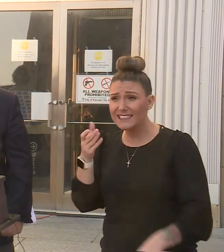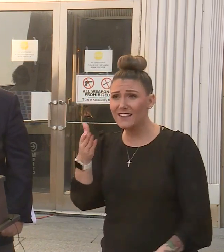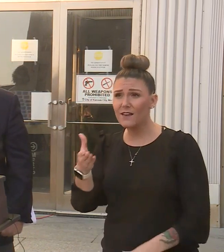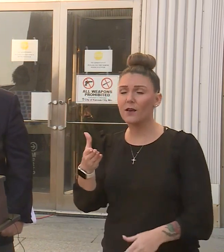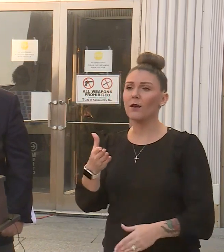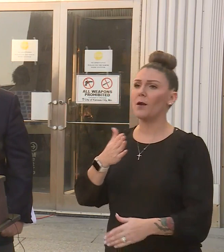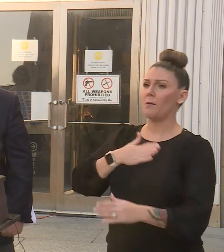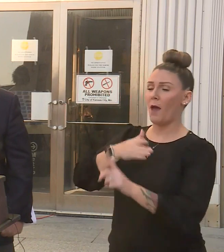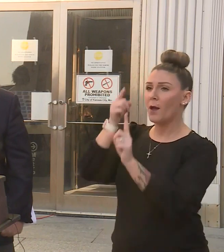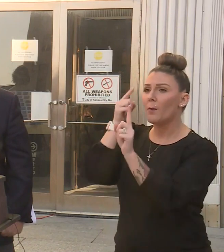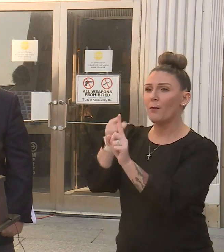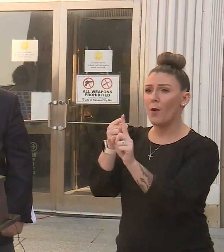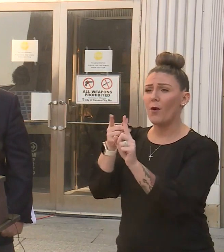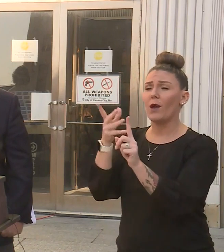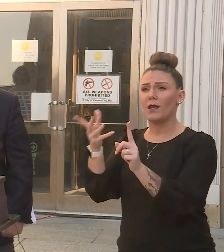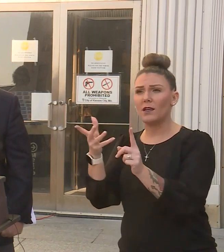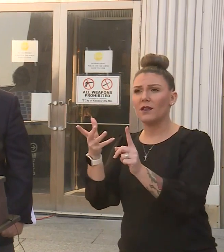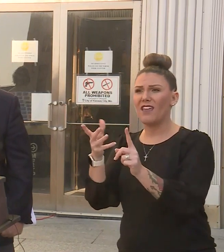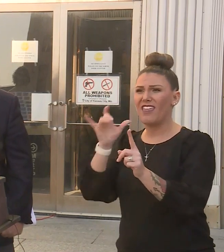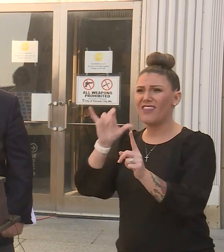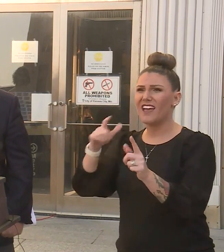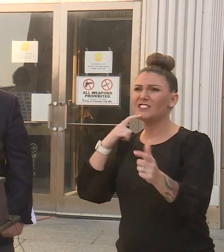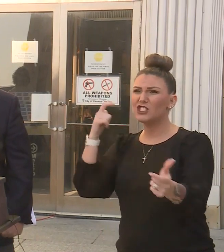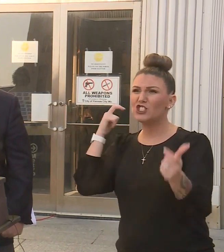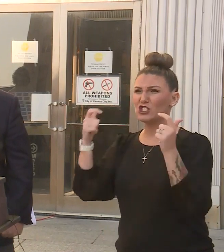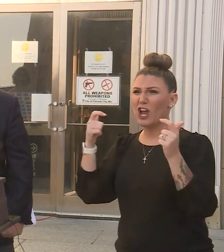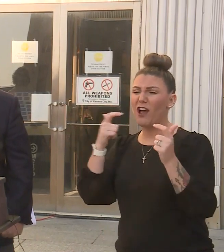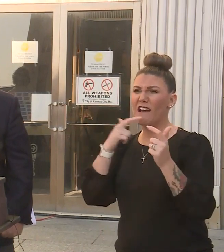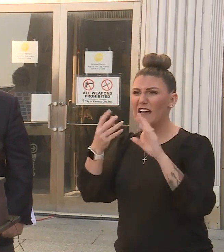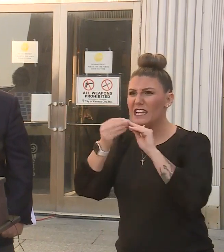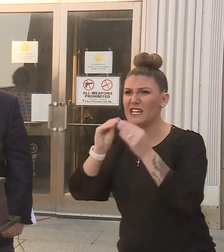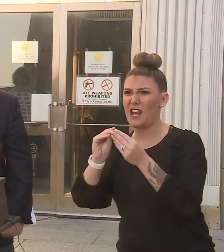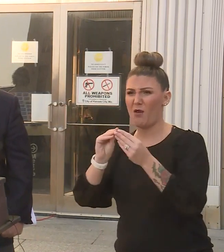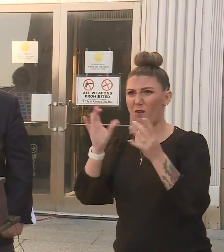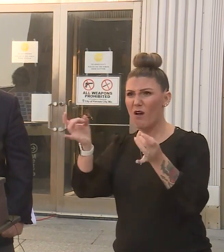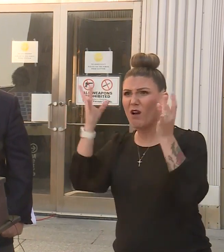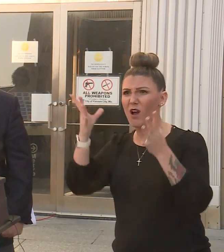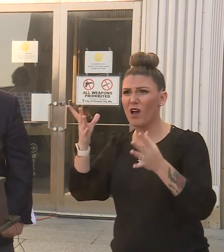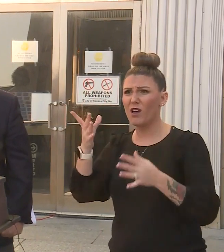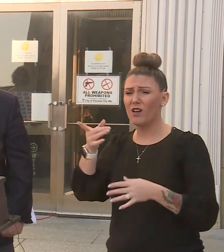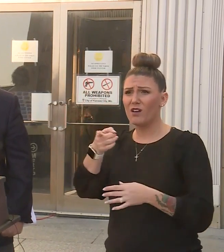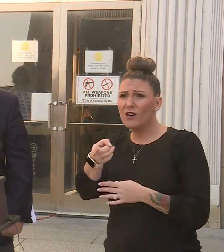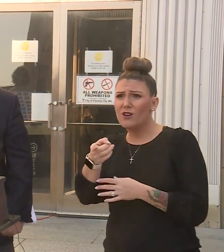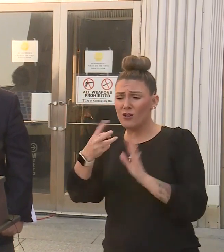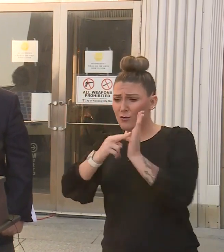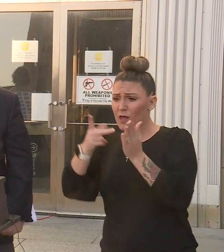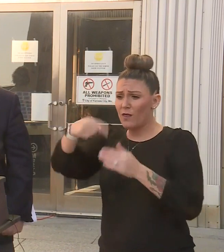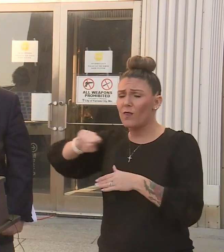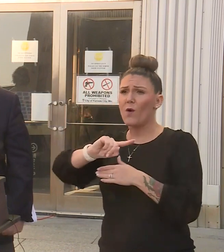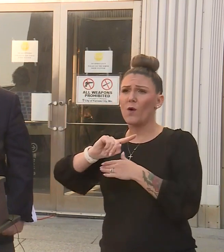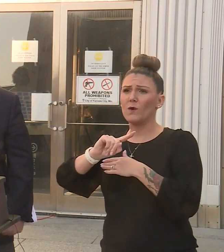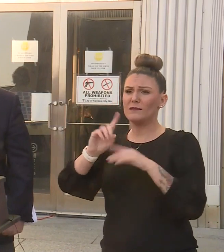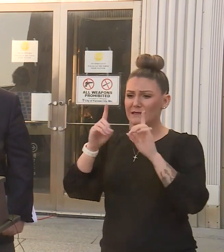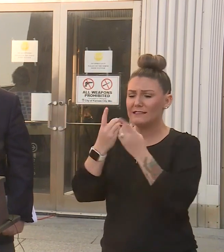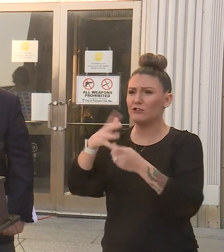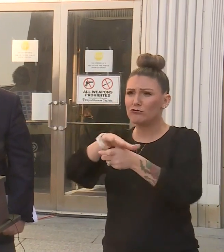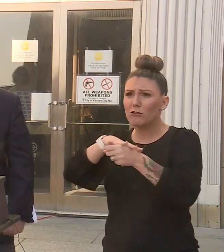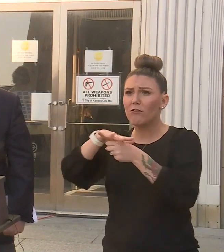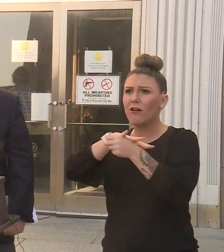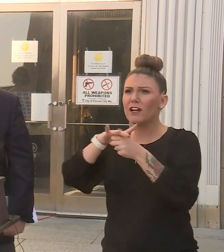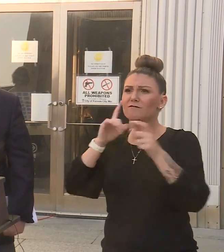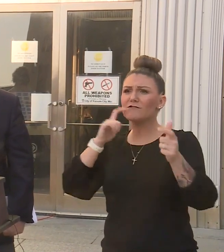My point remains, that's a big, bad number. Are you targeting these districts that have those exceptionally big numbers?